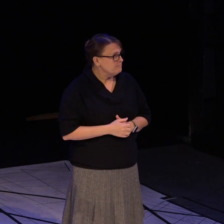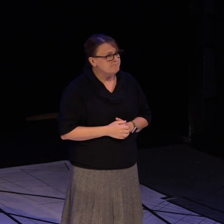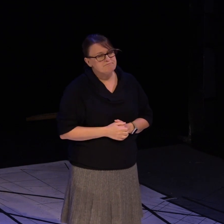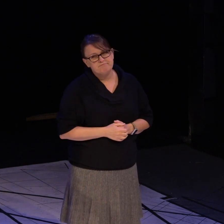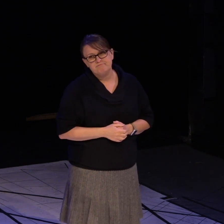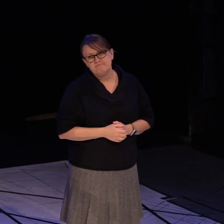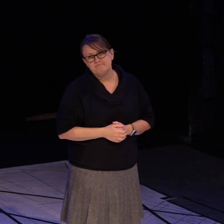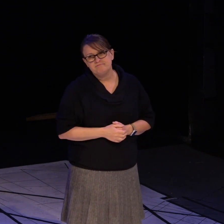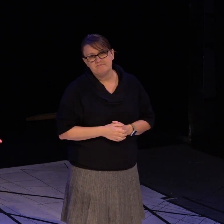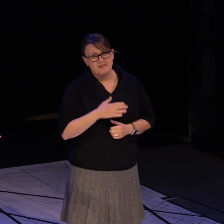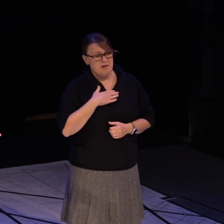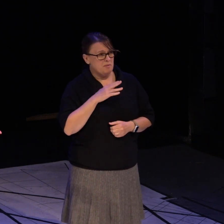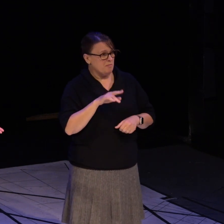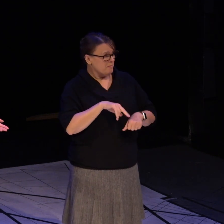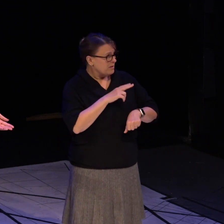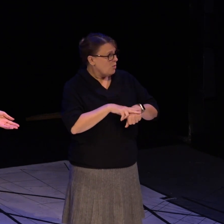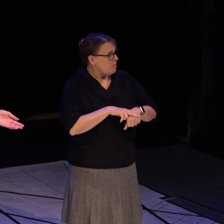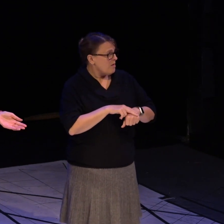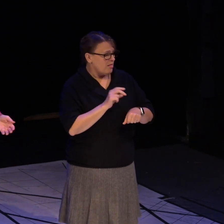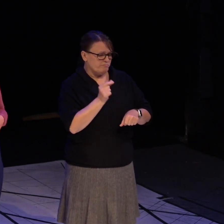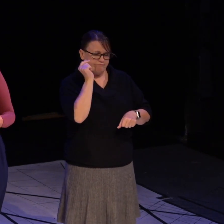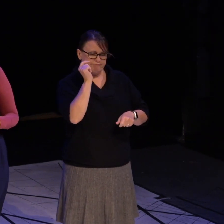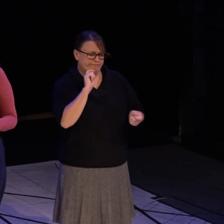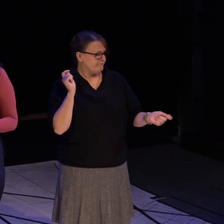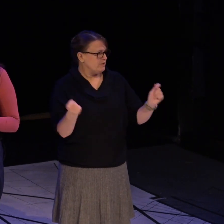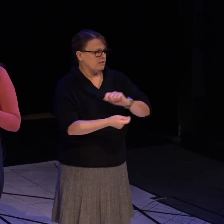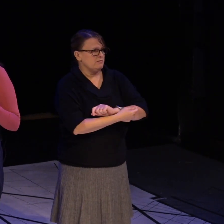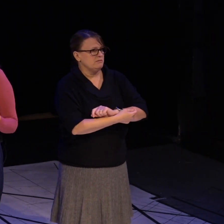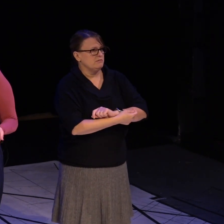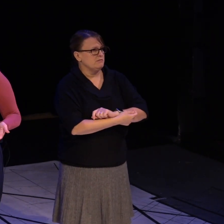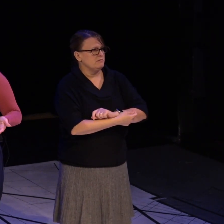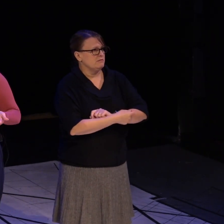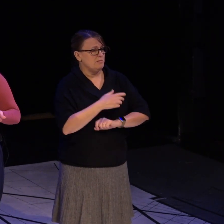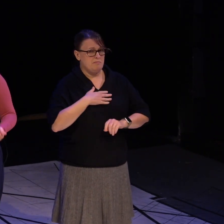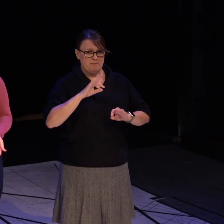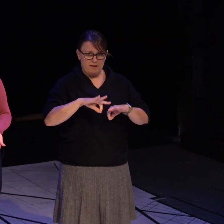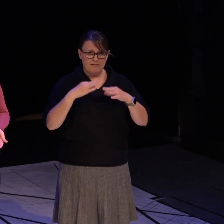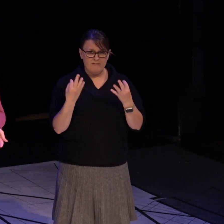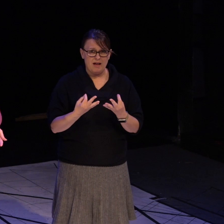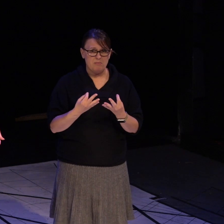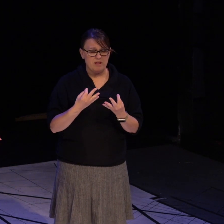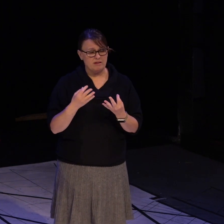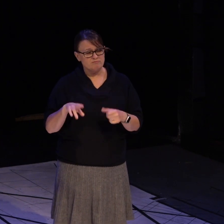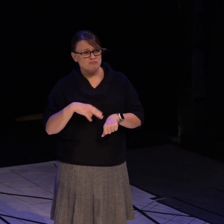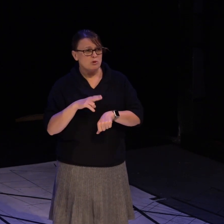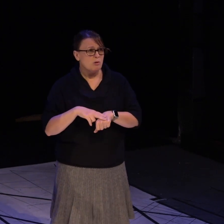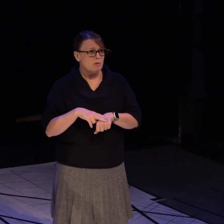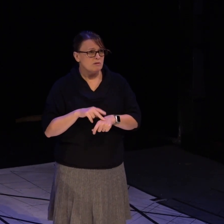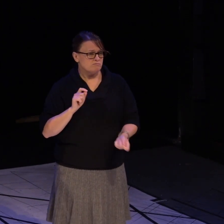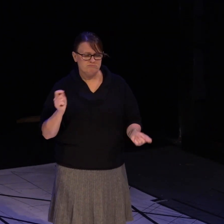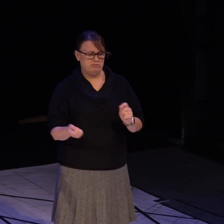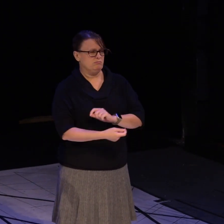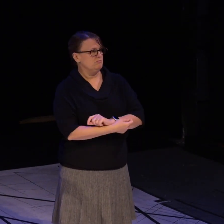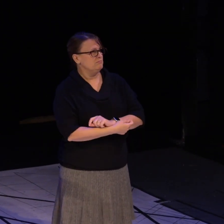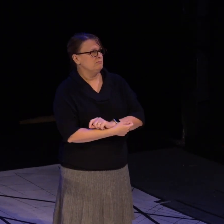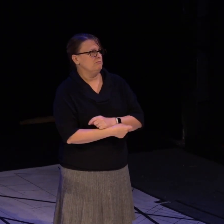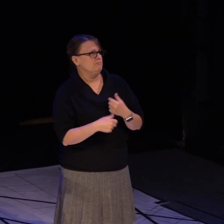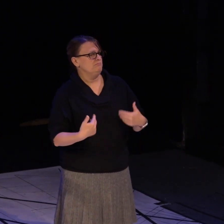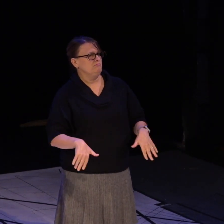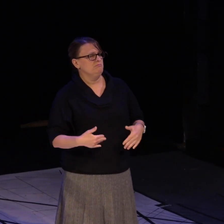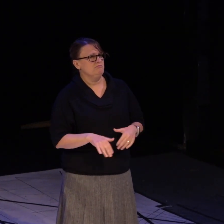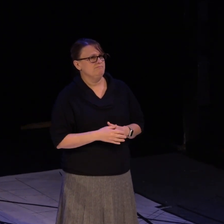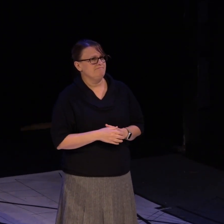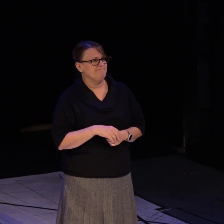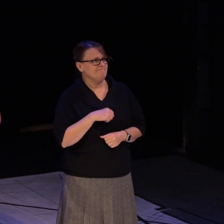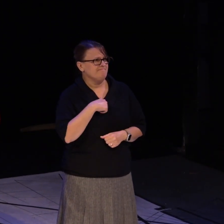My normal changed. My family's normal changed. I don't remember a